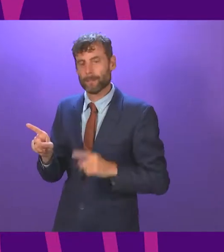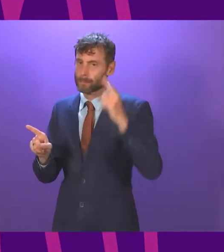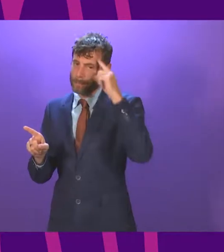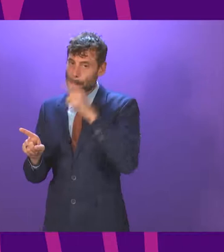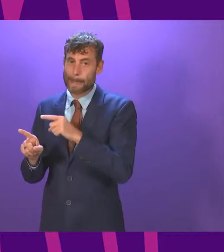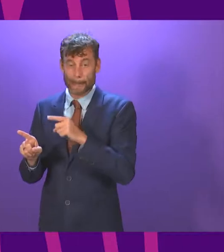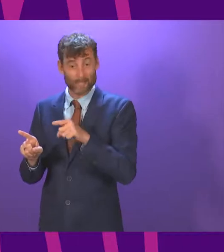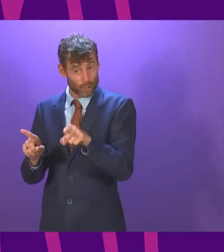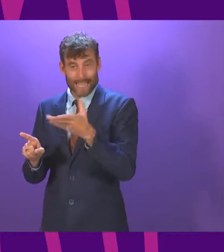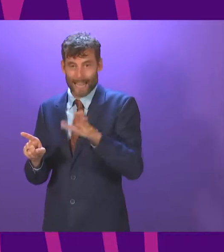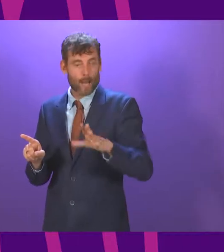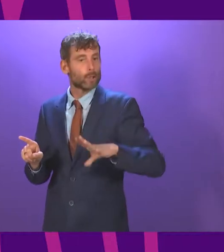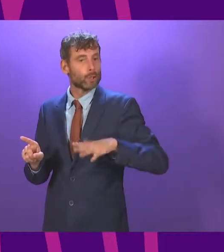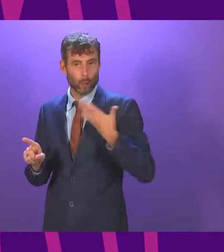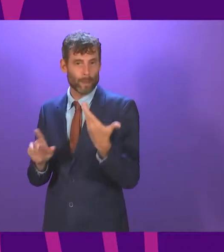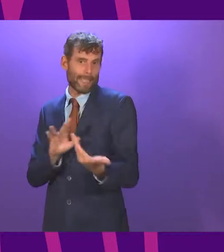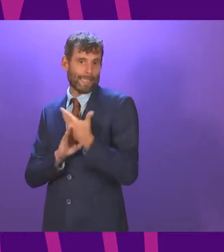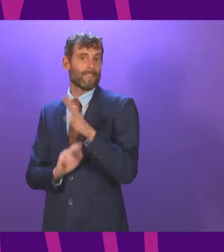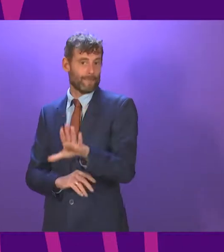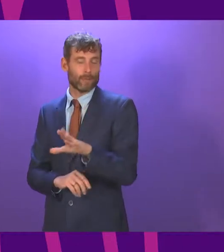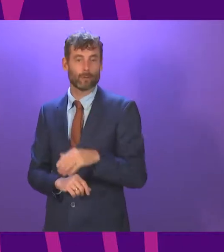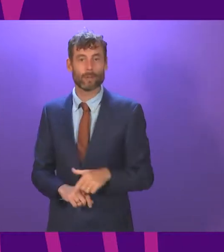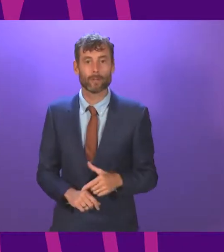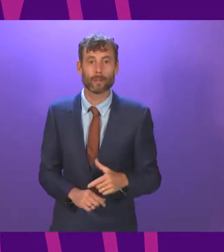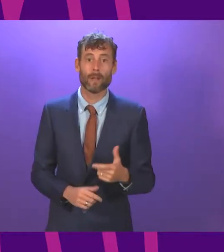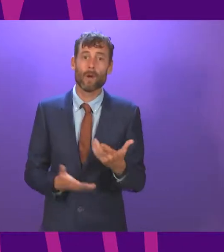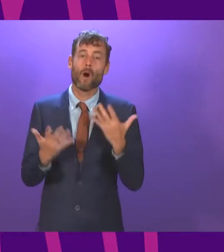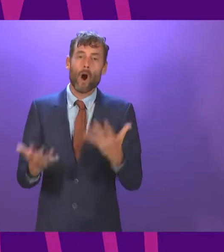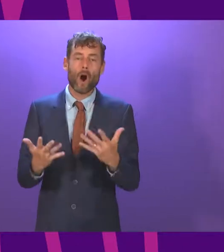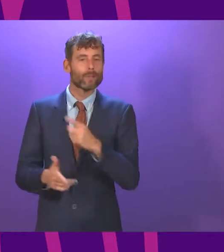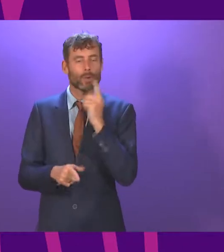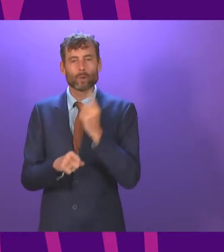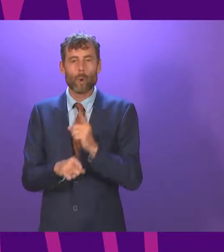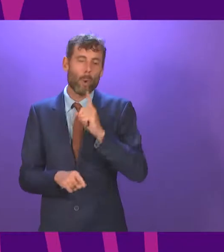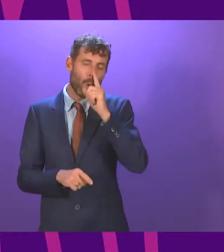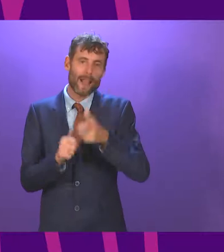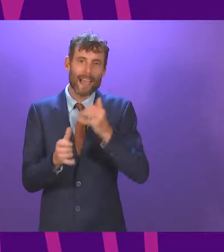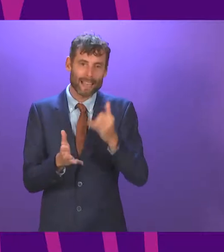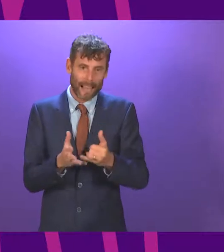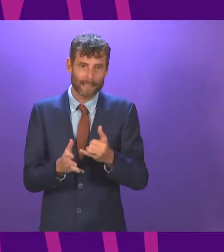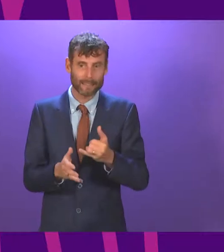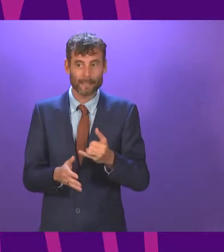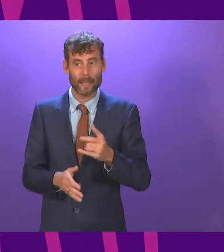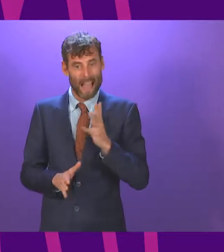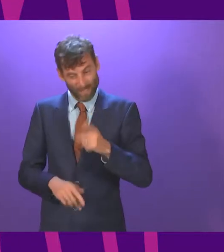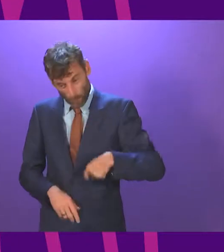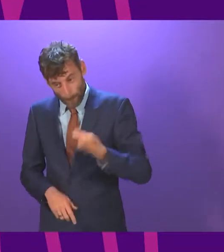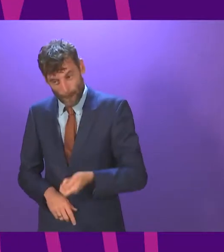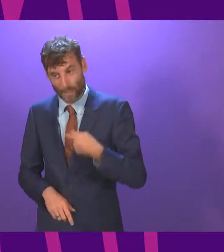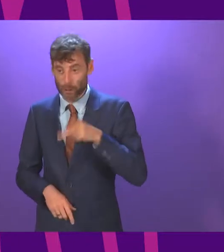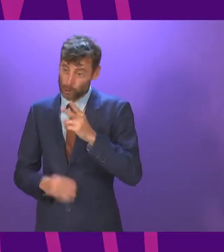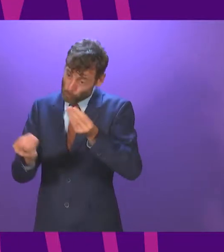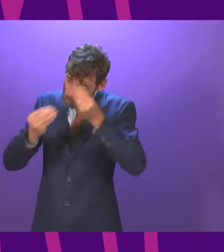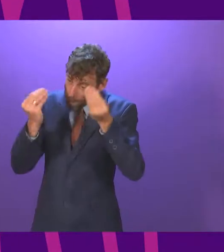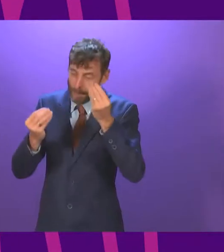clear that she's not taking any further interventions. At the moment, I hear too often about oil and gas workers paying through the nose for retraining, and still not